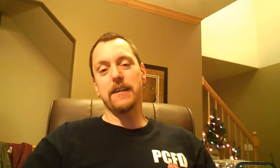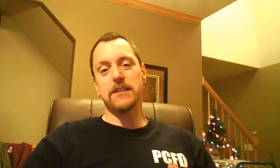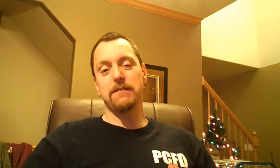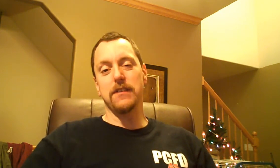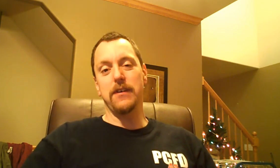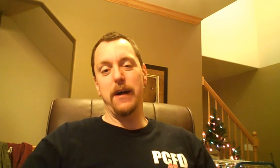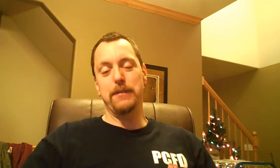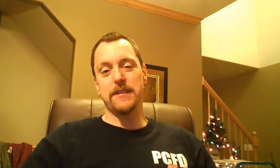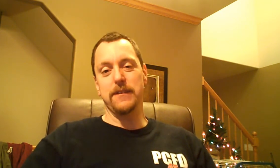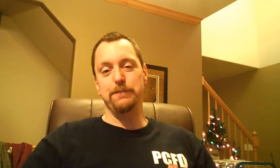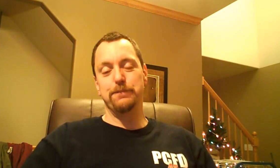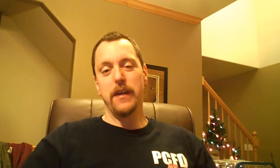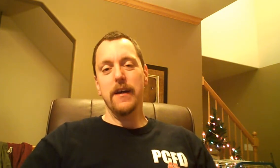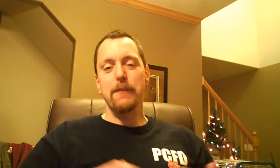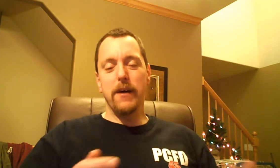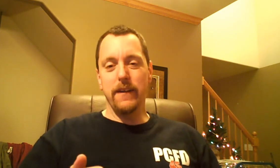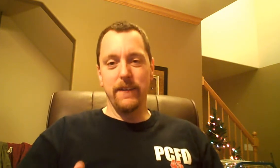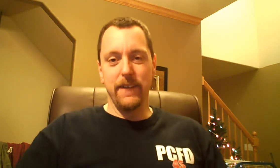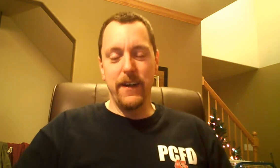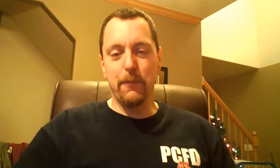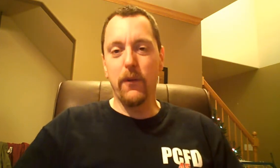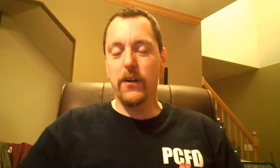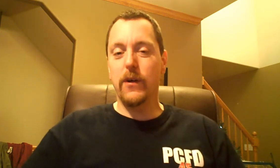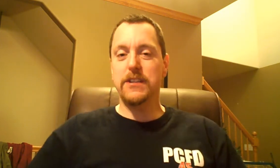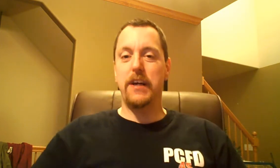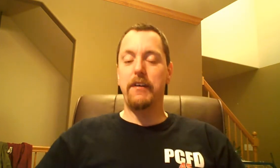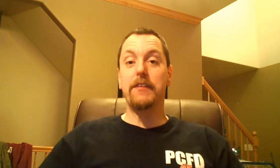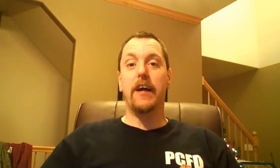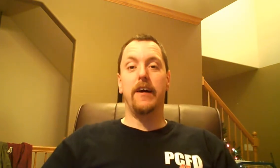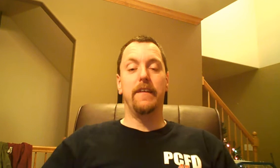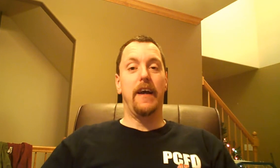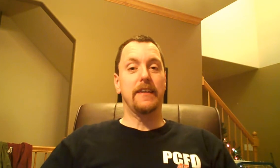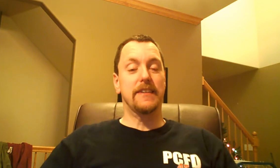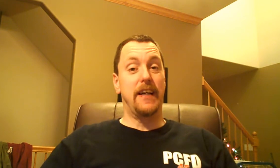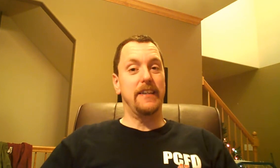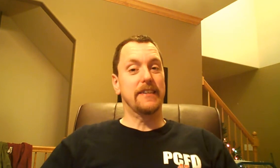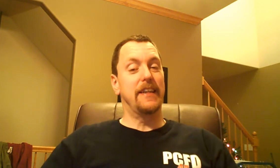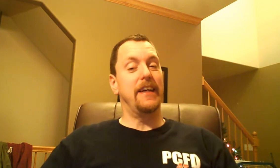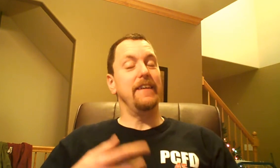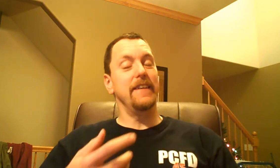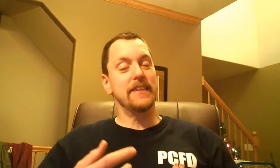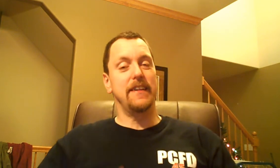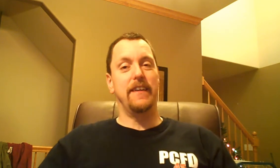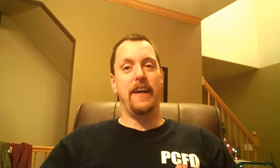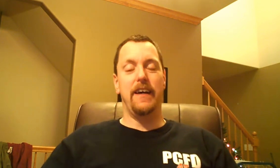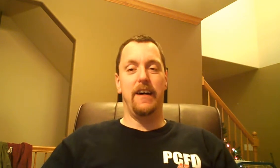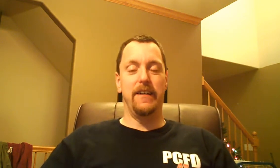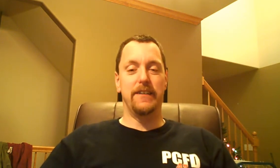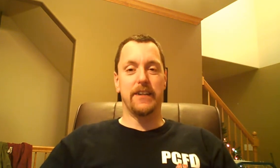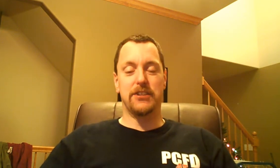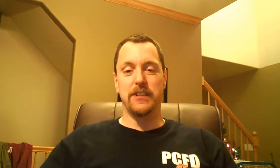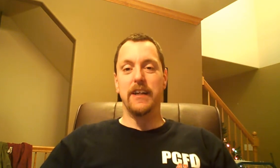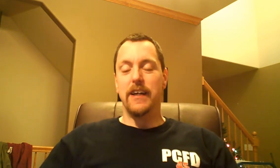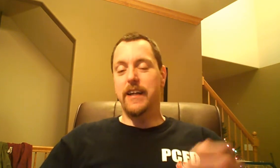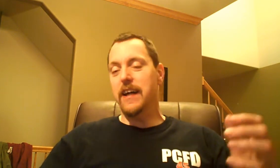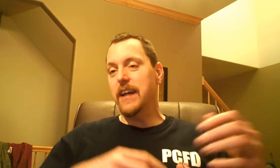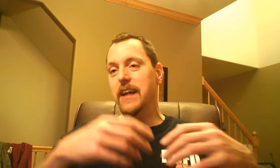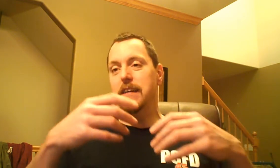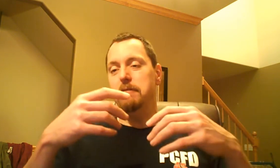induction flu episode. But the number one question I've ever got on the Atkins diet is, can I eat this on induction? Can I eat